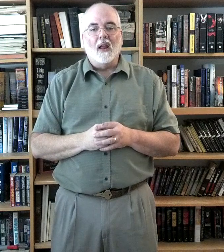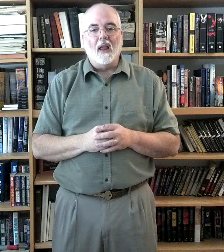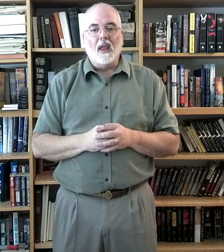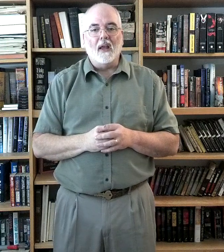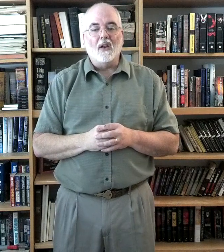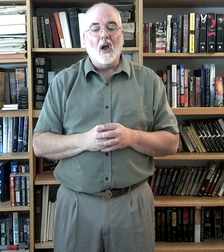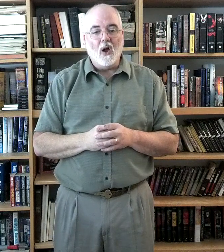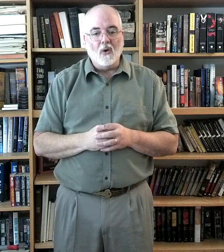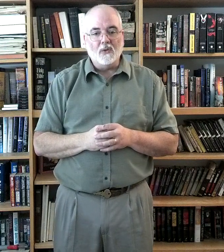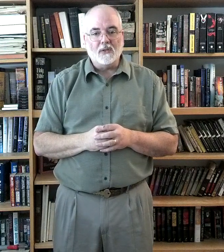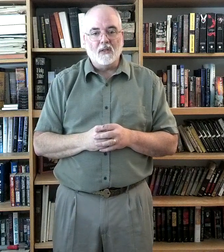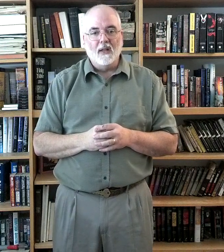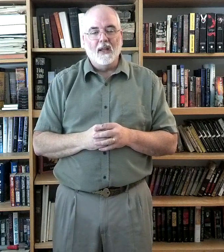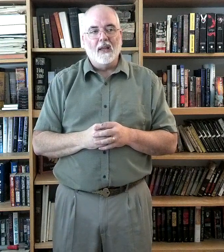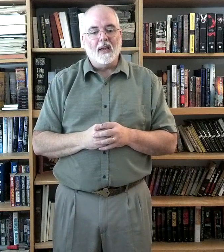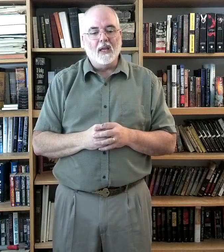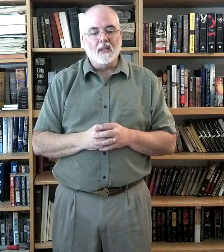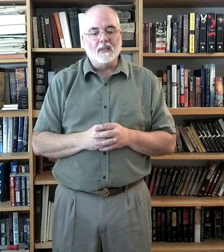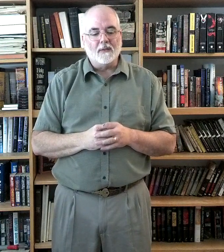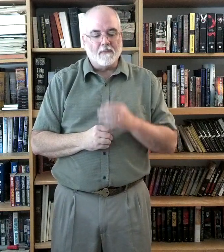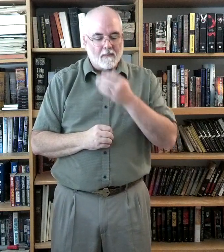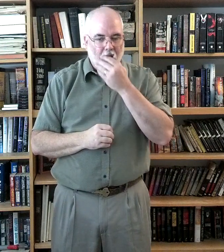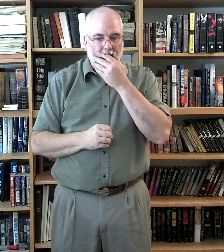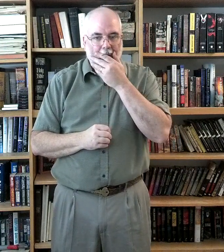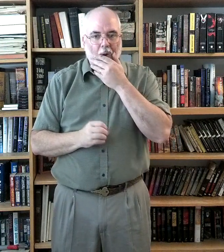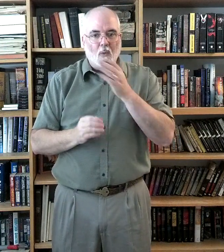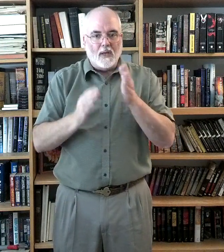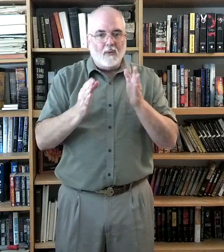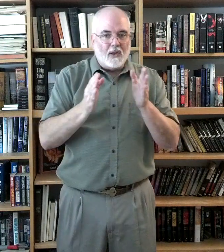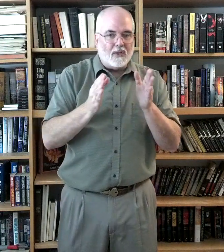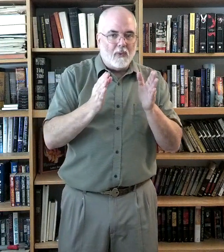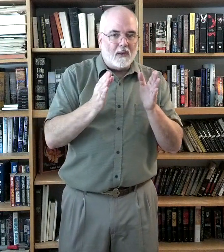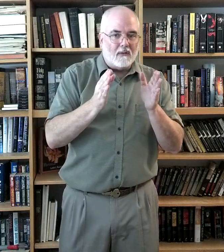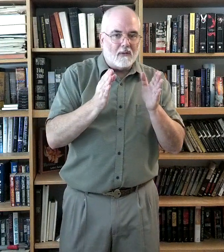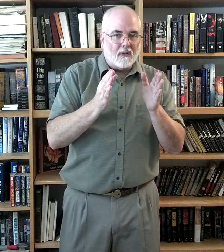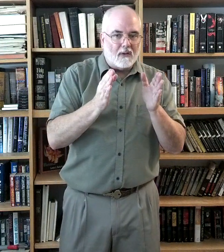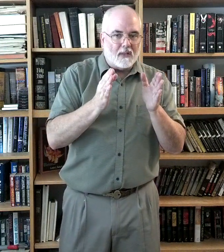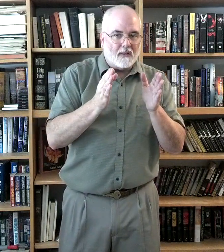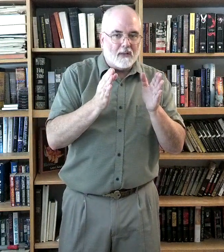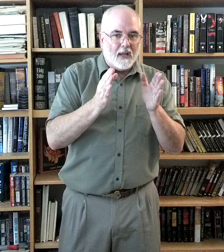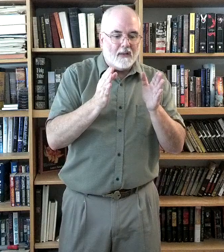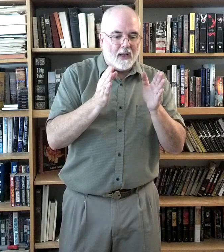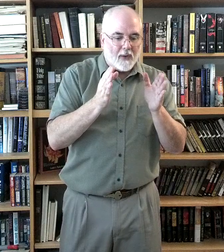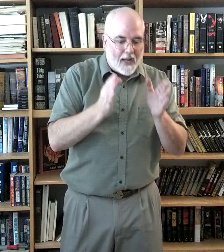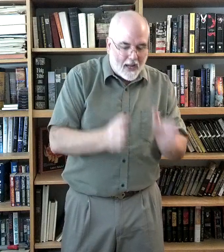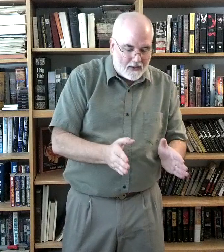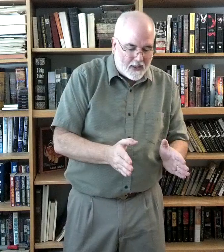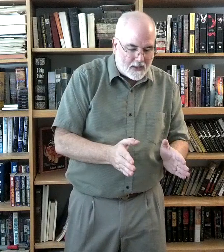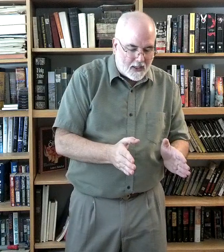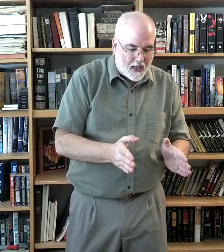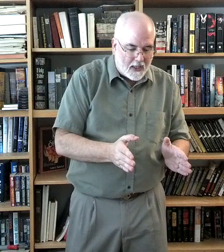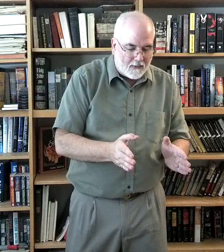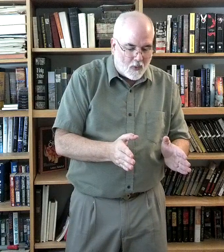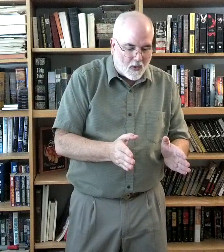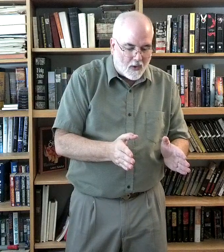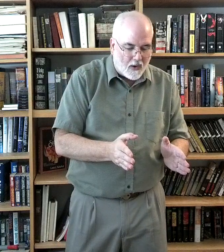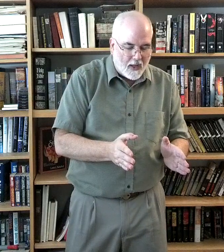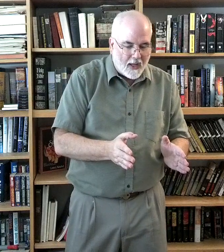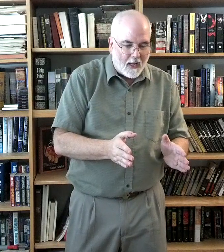And host is, okay, we said that if we add this to the end of a word, it